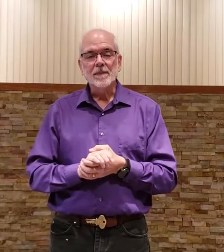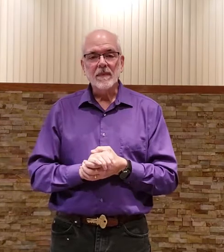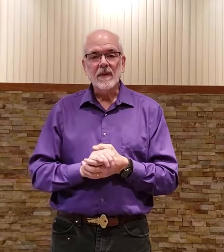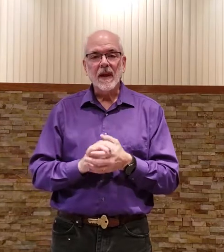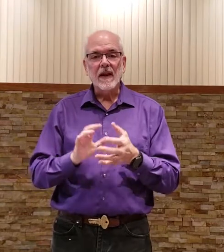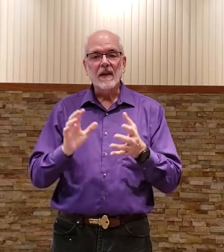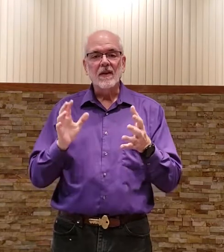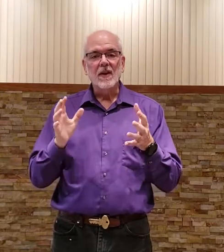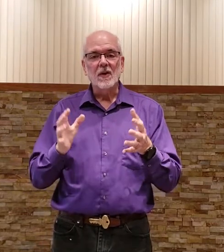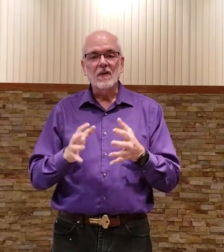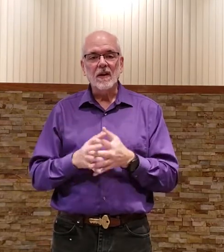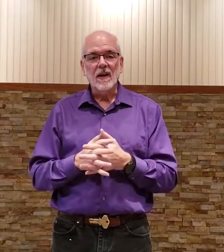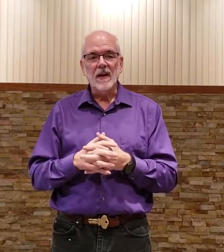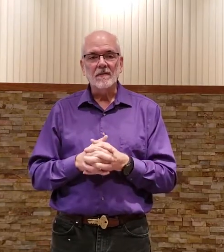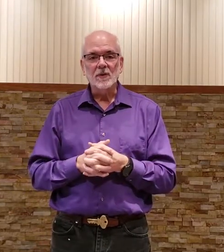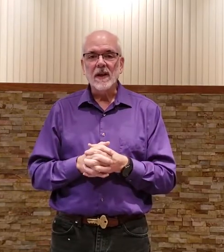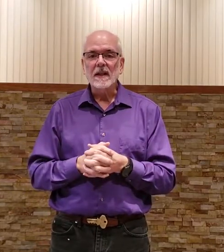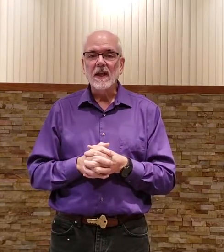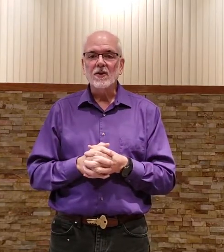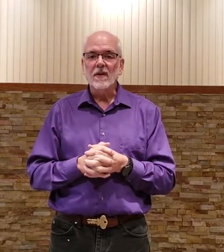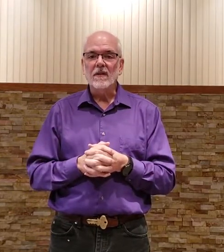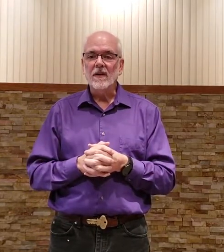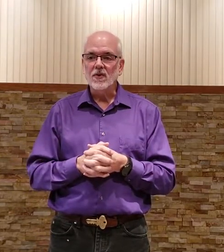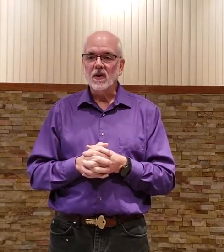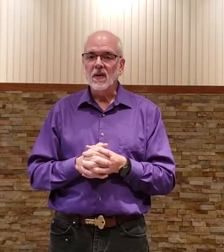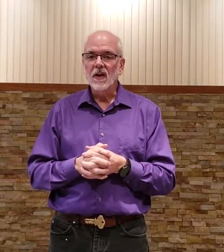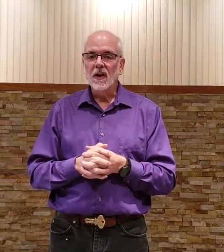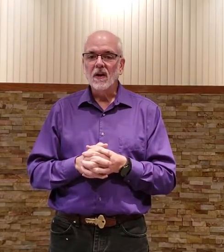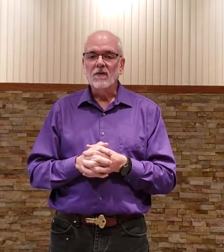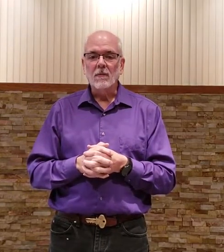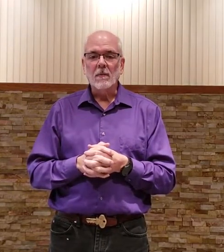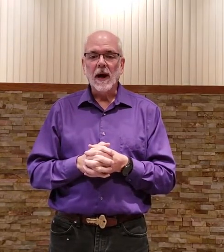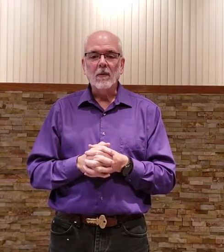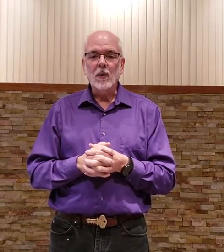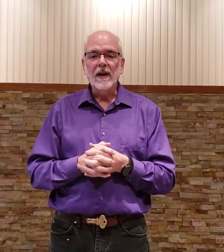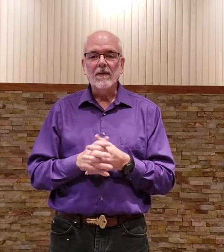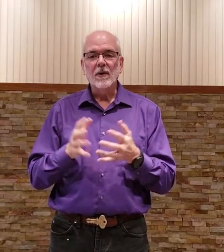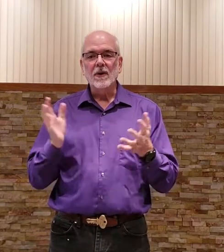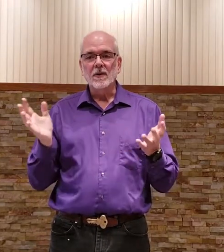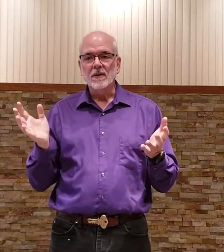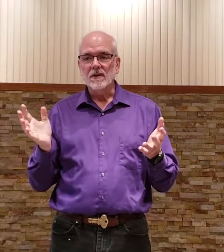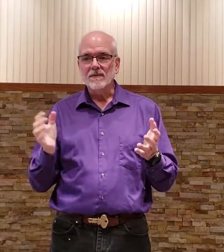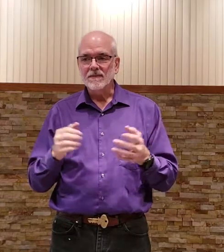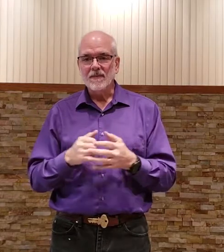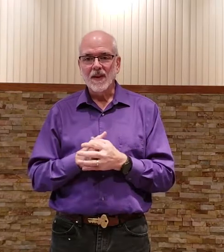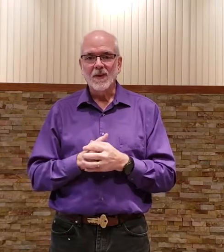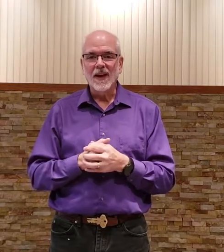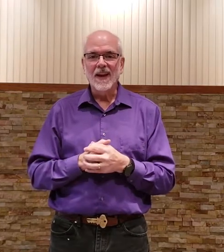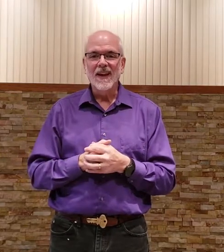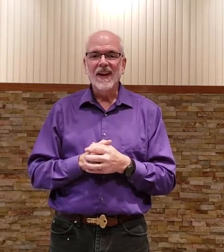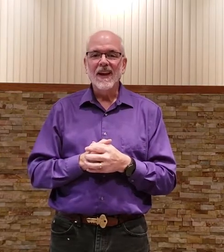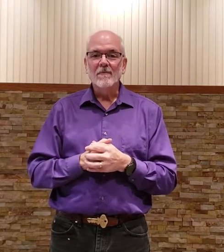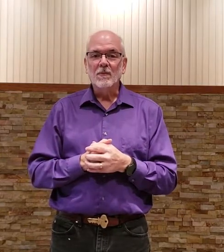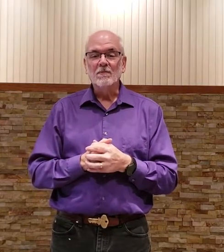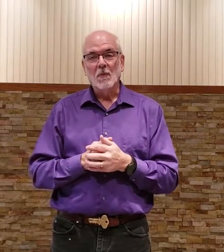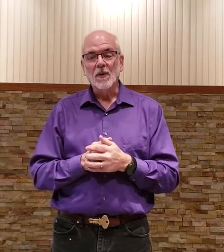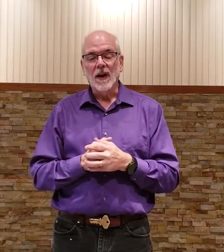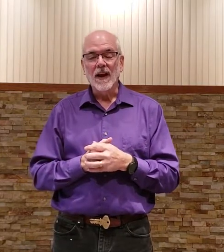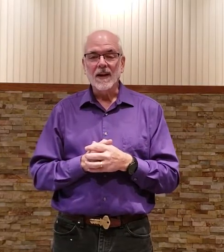take the translation this year from a bible we never use okay more than likely